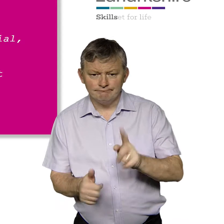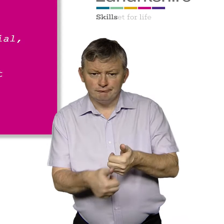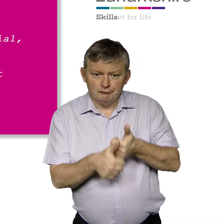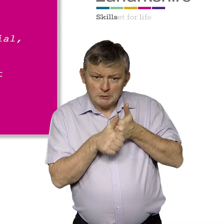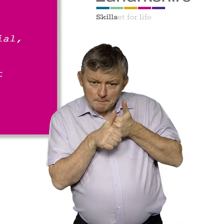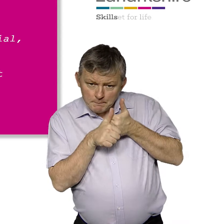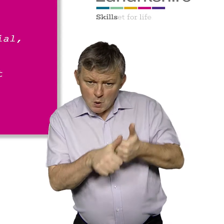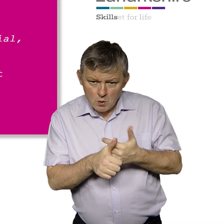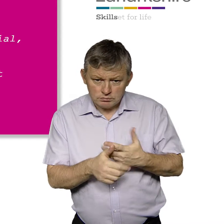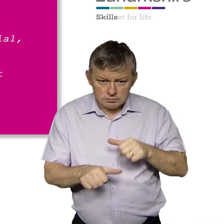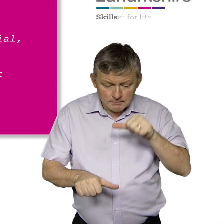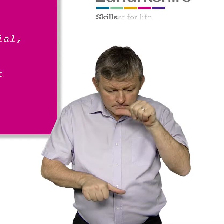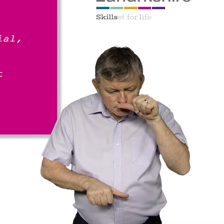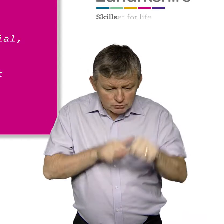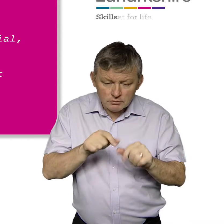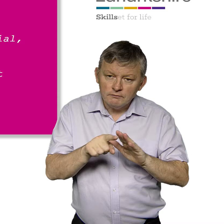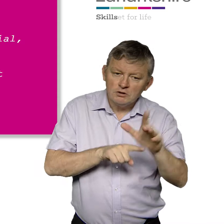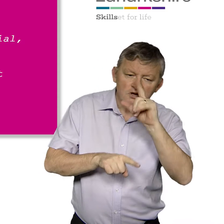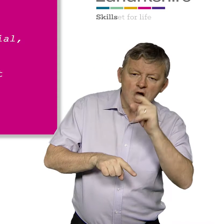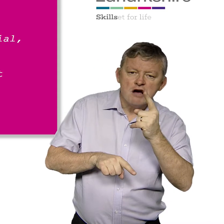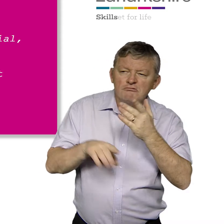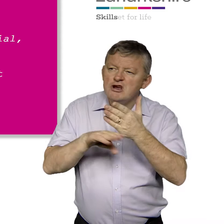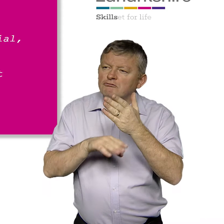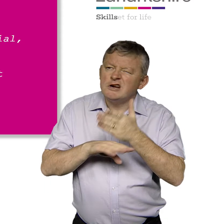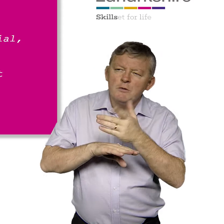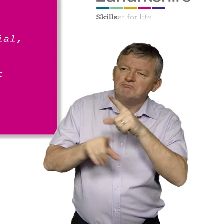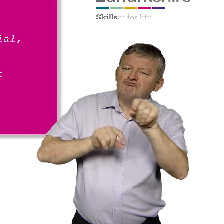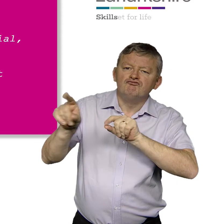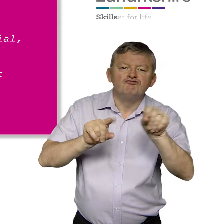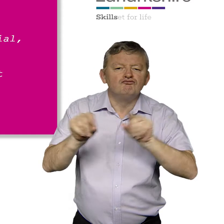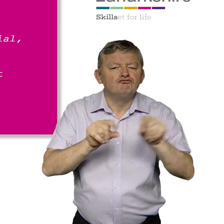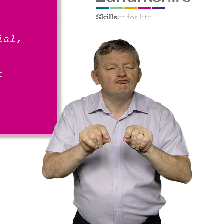They will be provided with support to enable them to progress in their chosen career